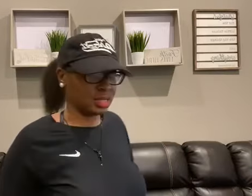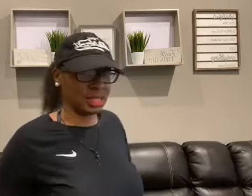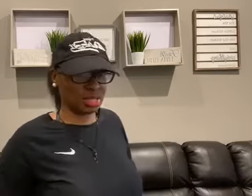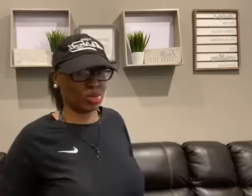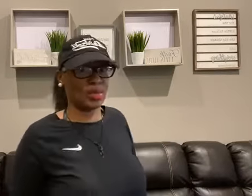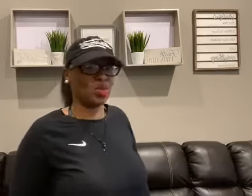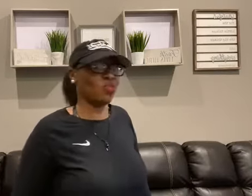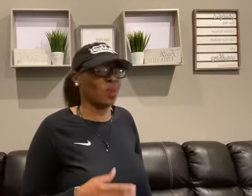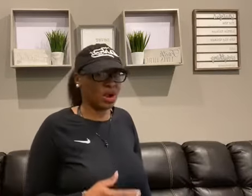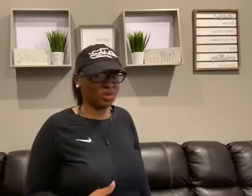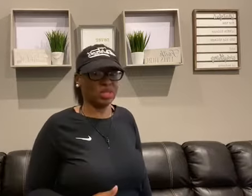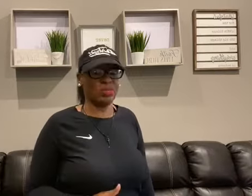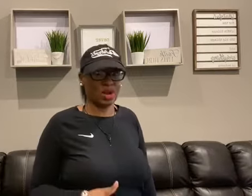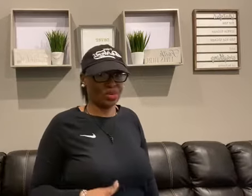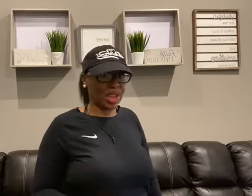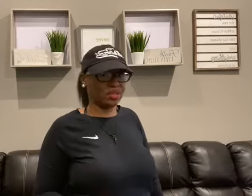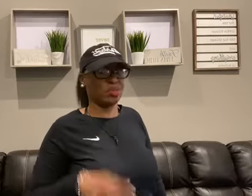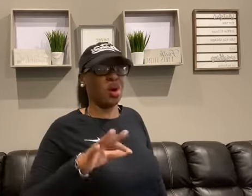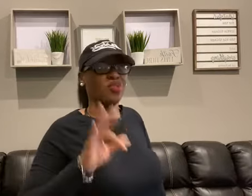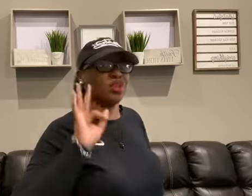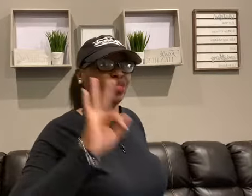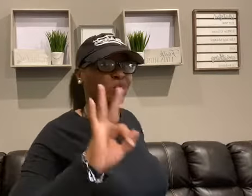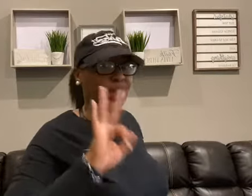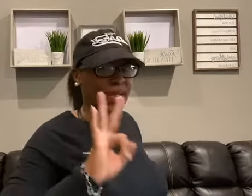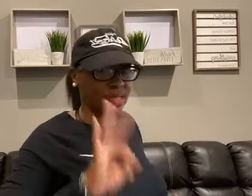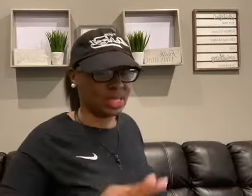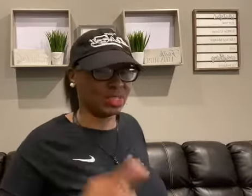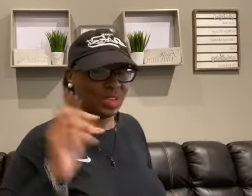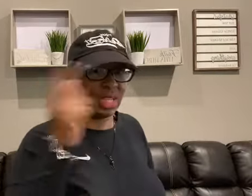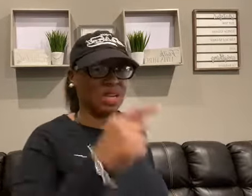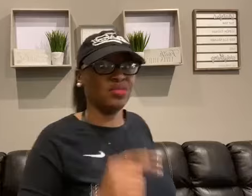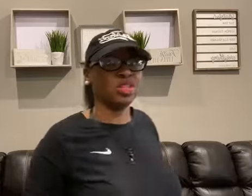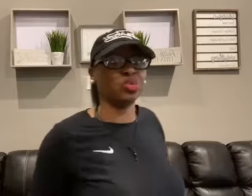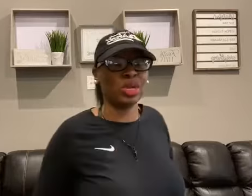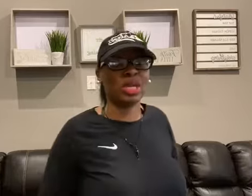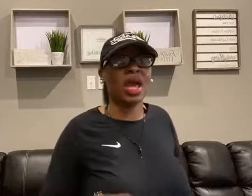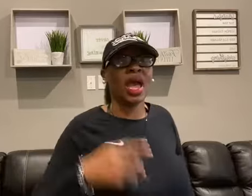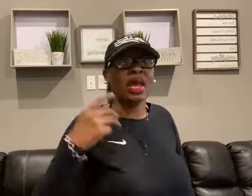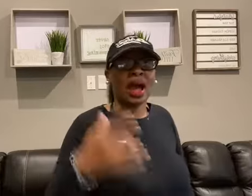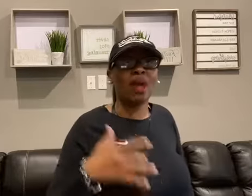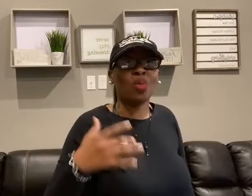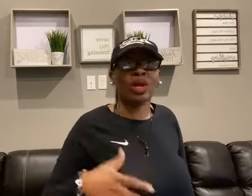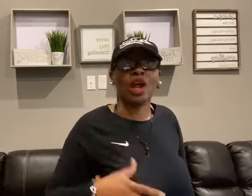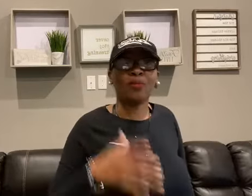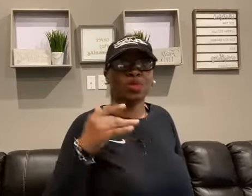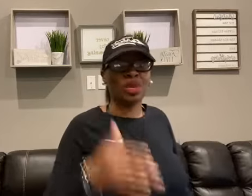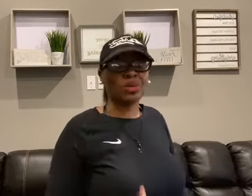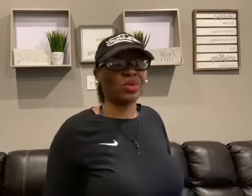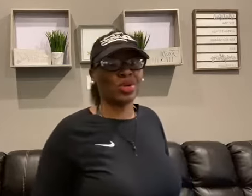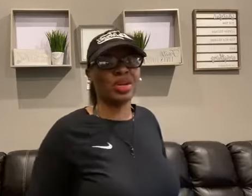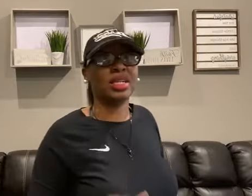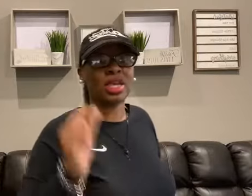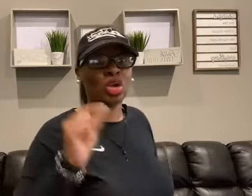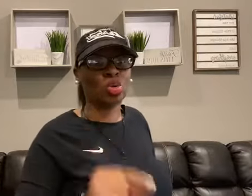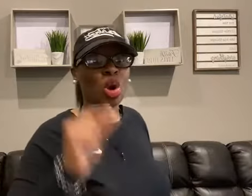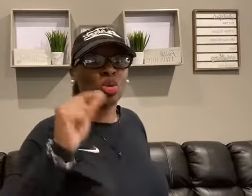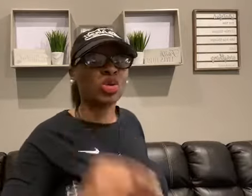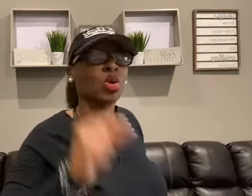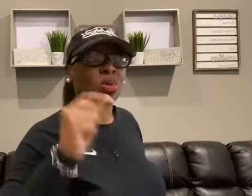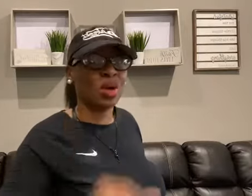listen, this is what I'm doing for my coaches and my creators. I'm offering a three-day intensive at the end of this week and I want to help you narrow your niche and grow your